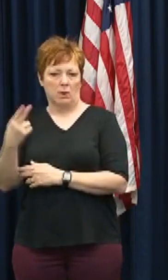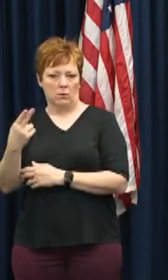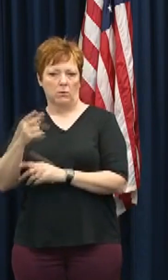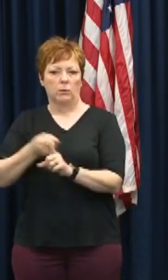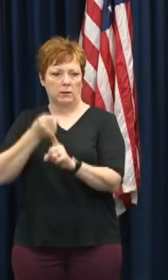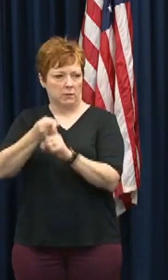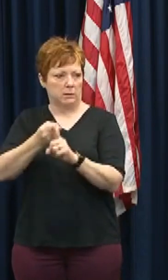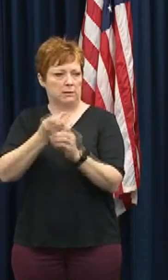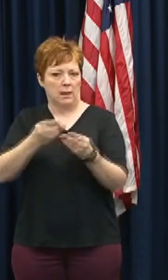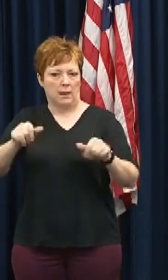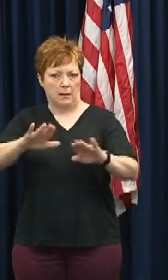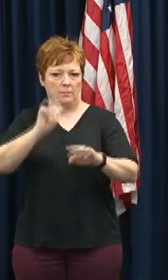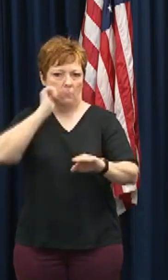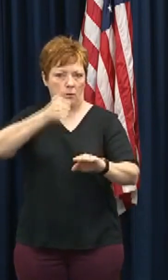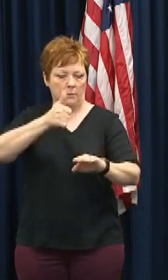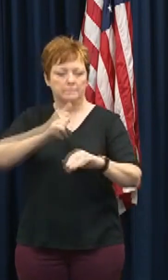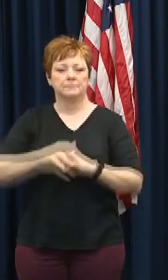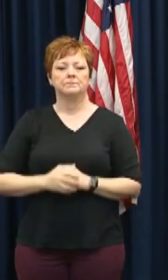landfall tomorrow.